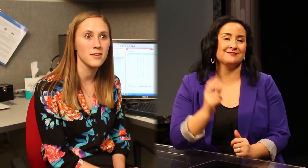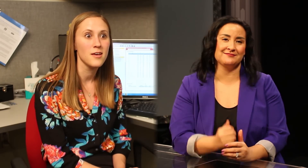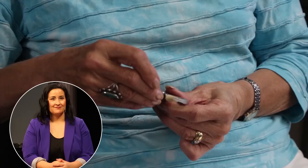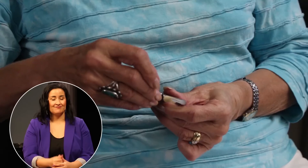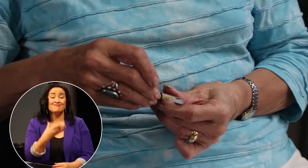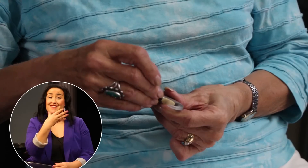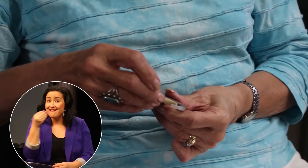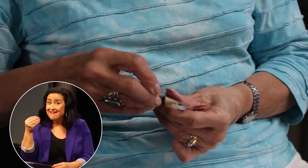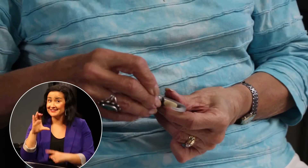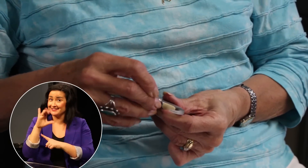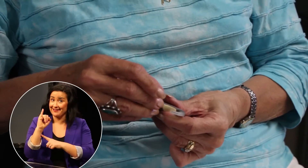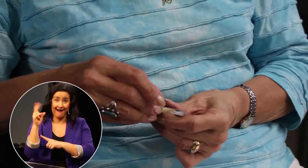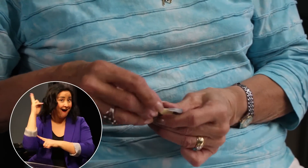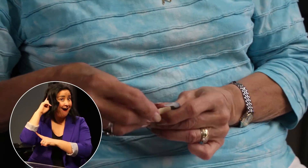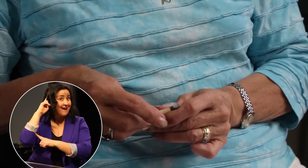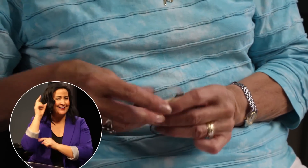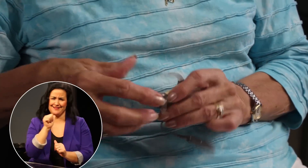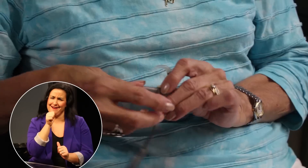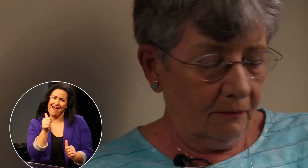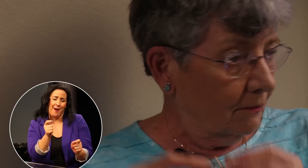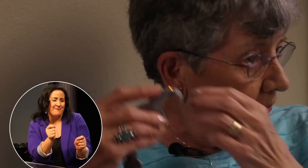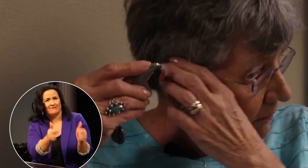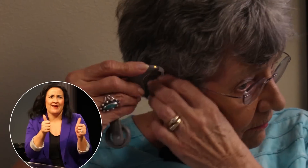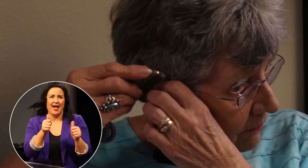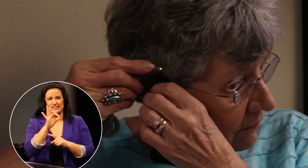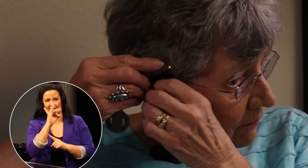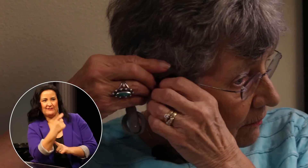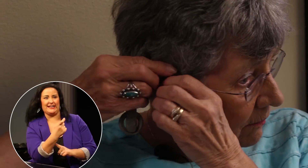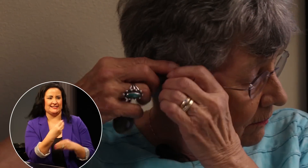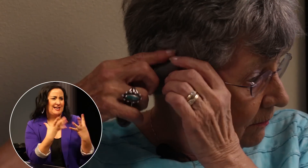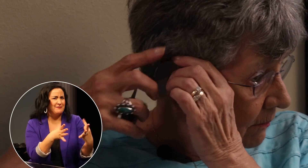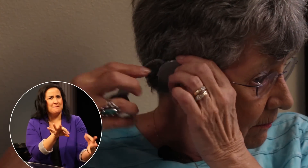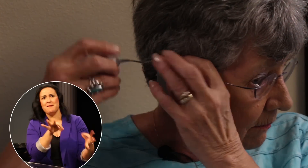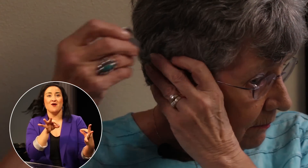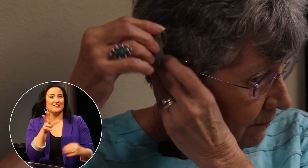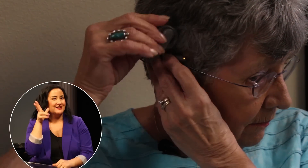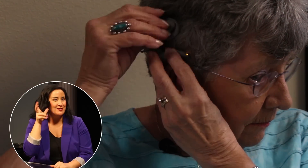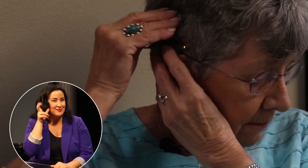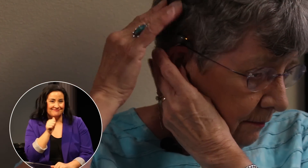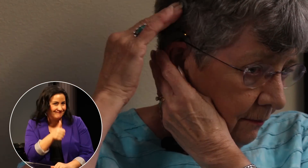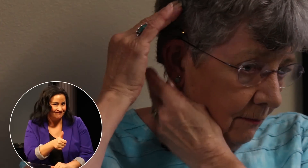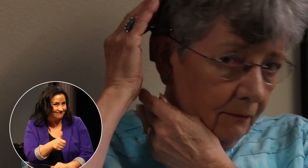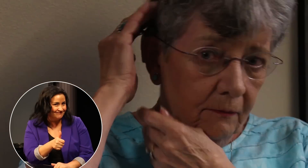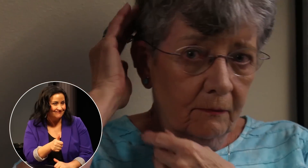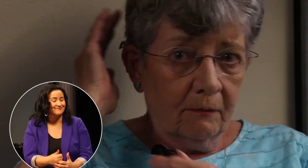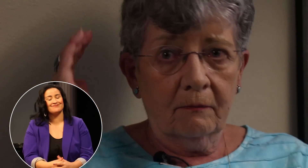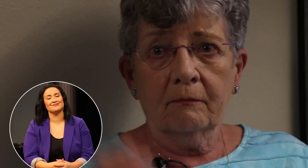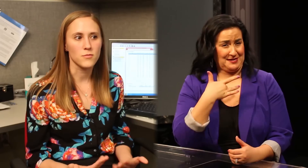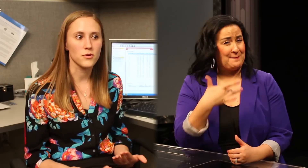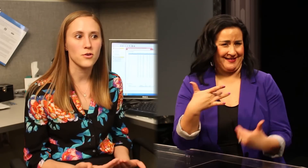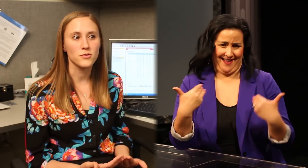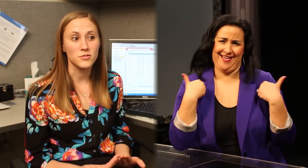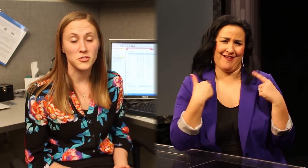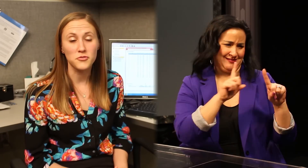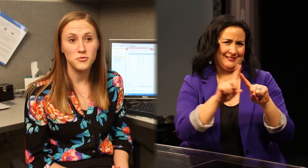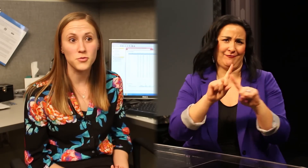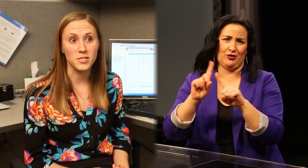and cochlear implants are not a quick fix that gives everybody perfect hearing there are usually